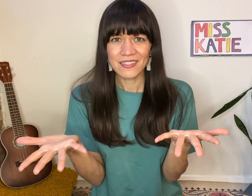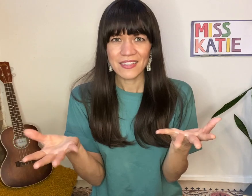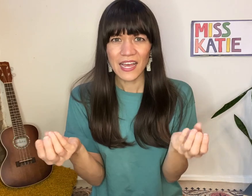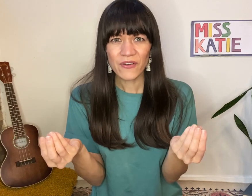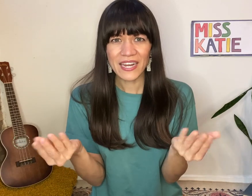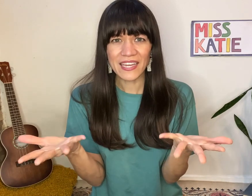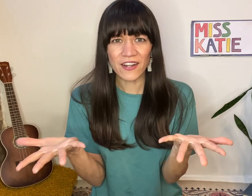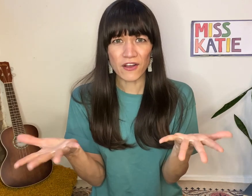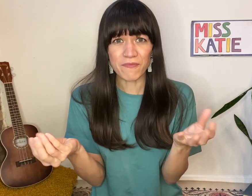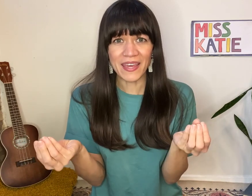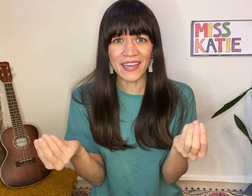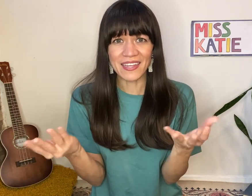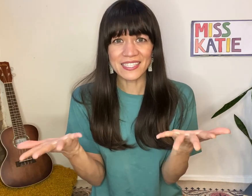How can I get it off my hands?